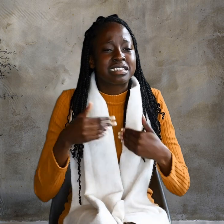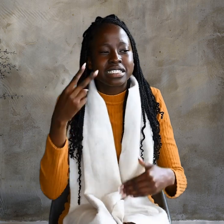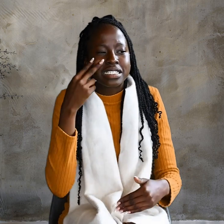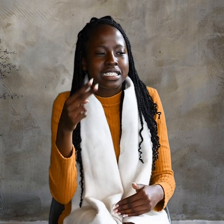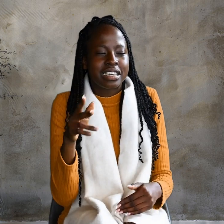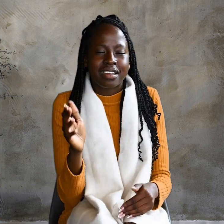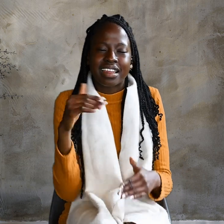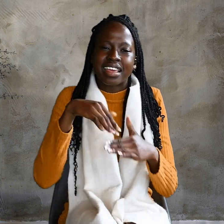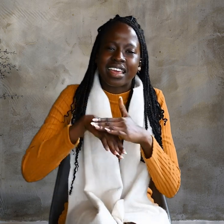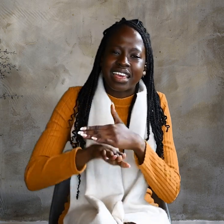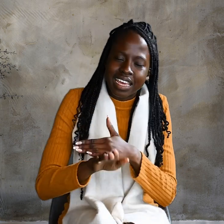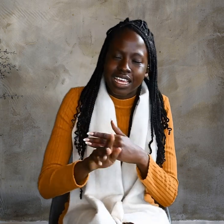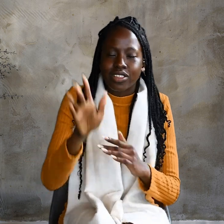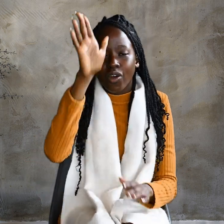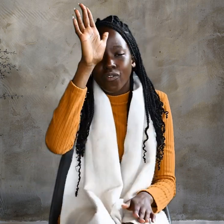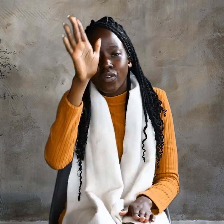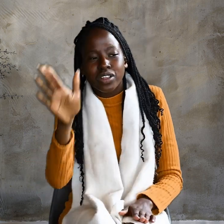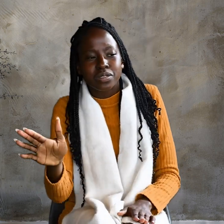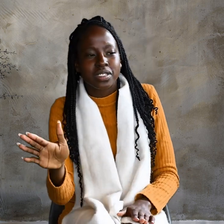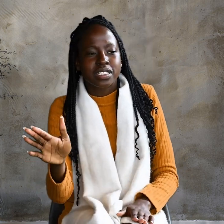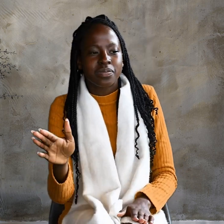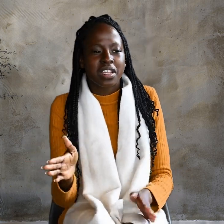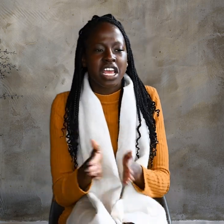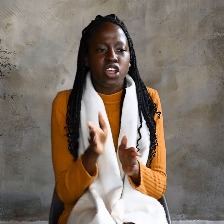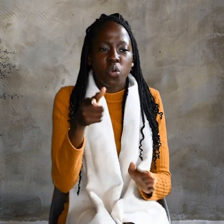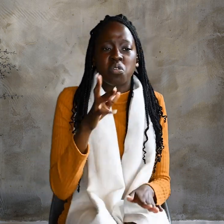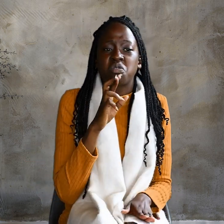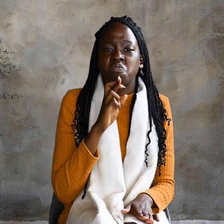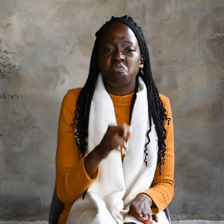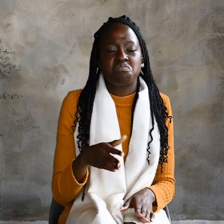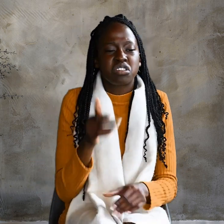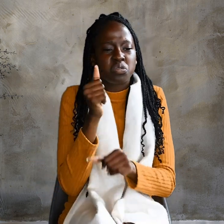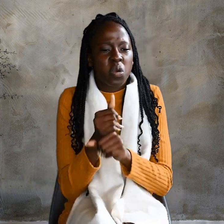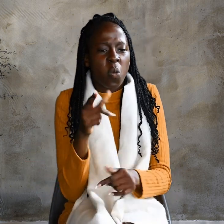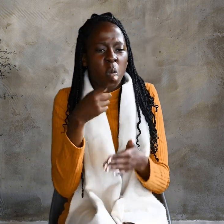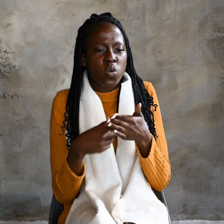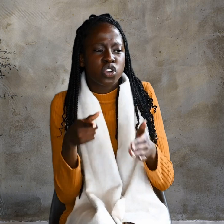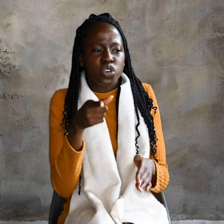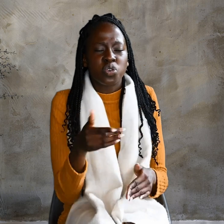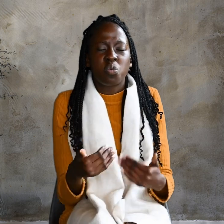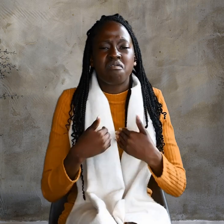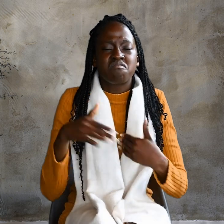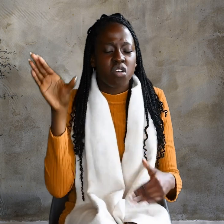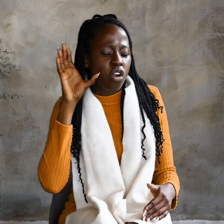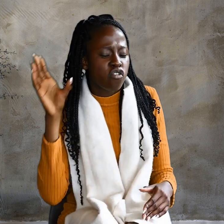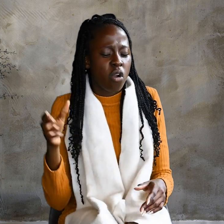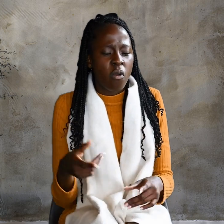in the father's presence, And you are doing what you have heard from your father.